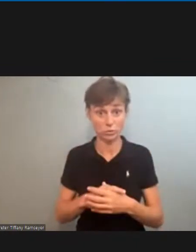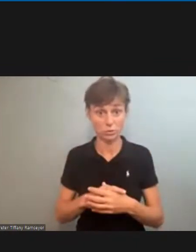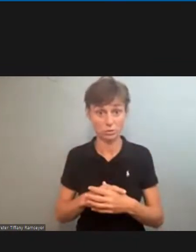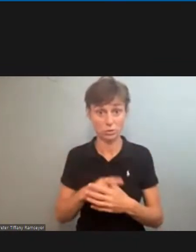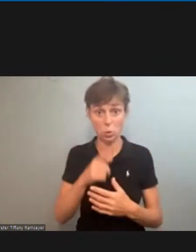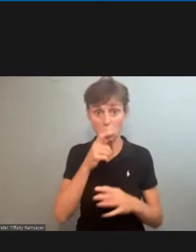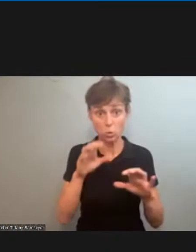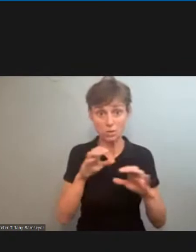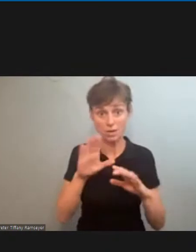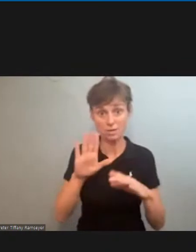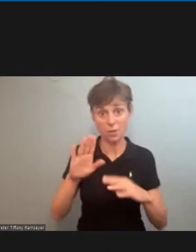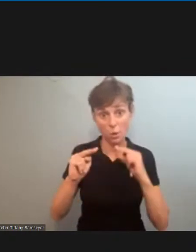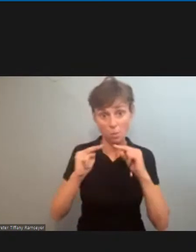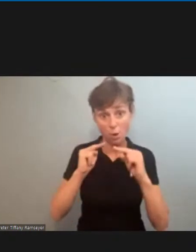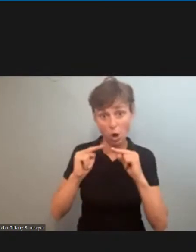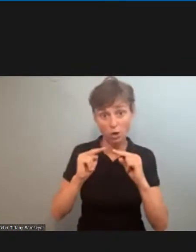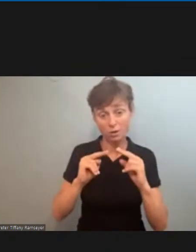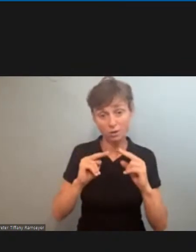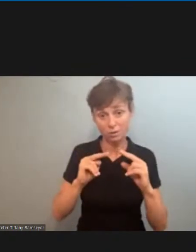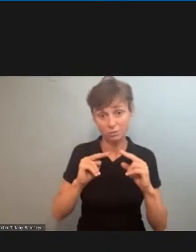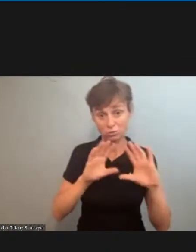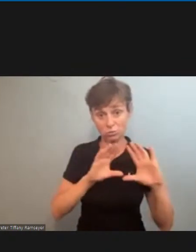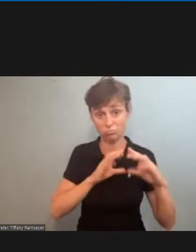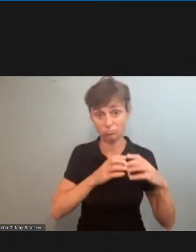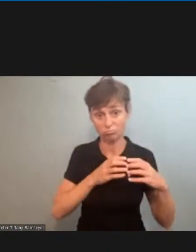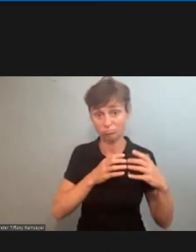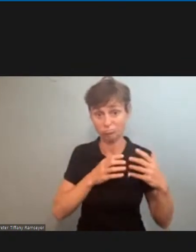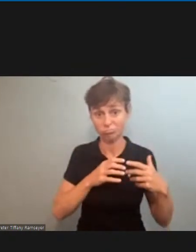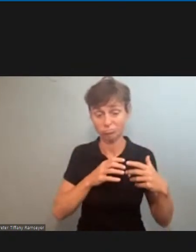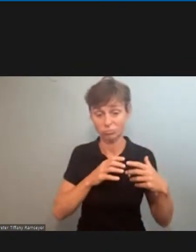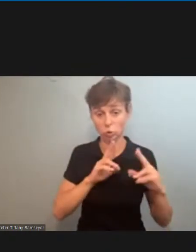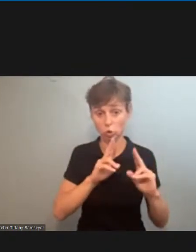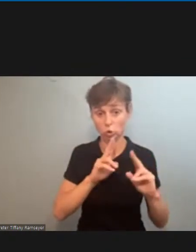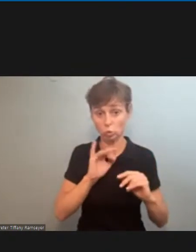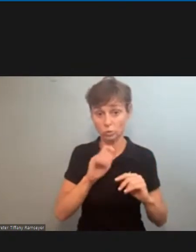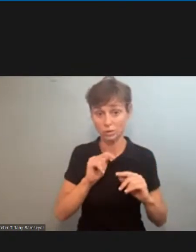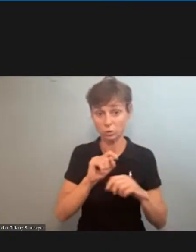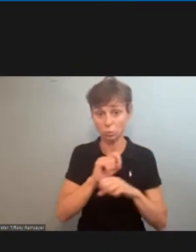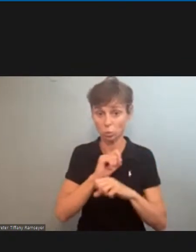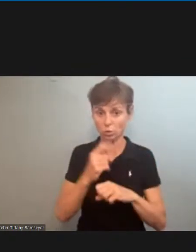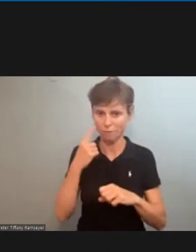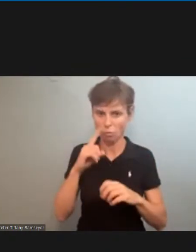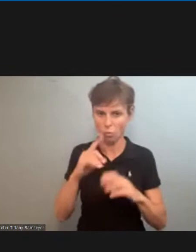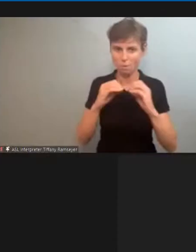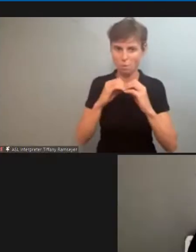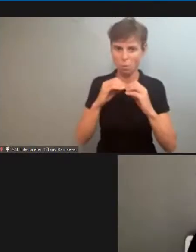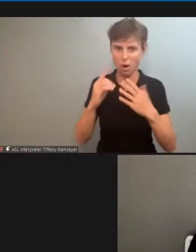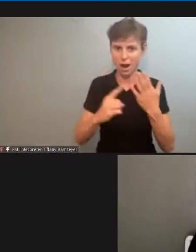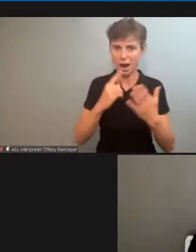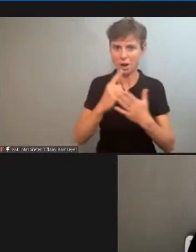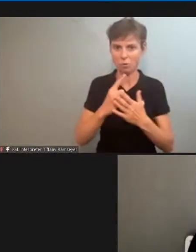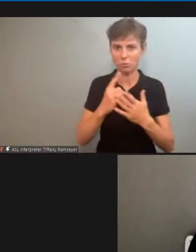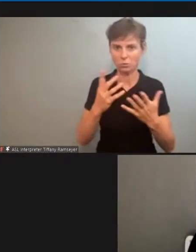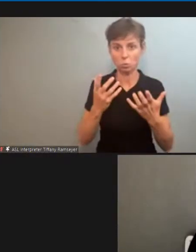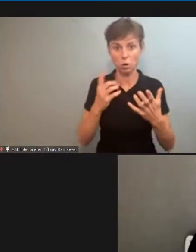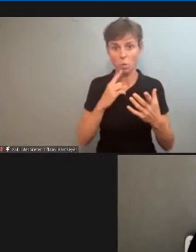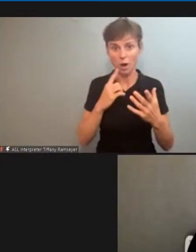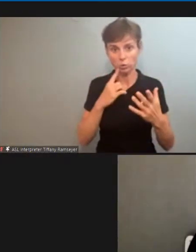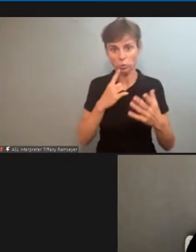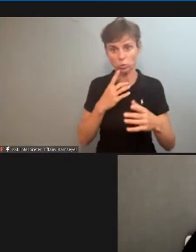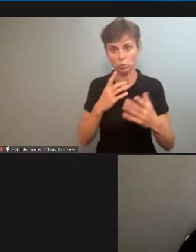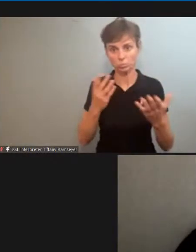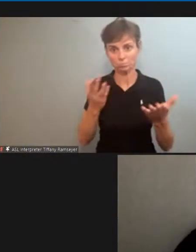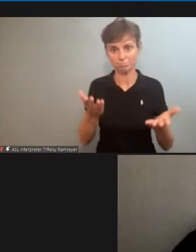the bargaining unit work uh and and and in terms of more hours we want to uplift the PSEs